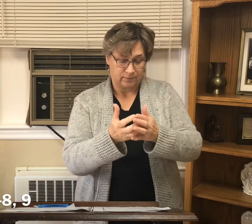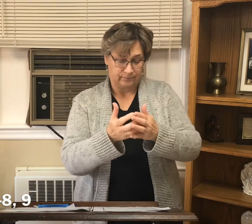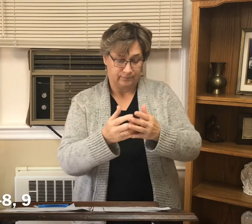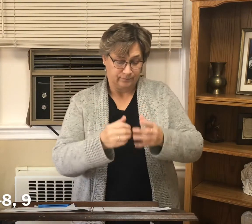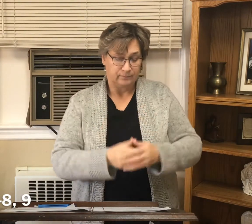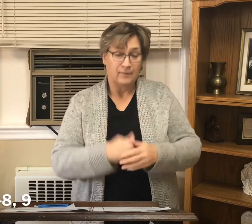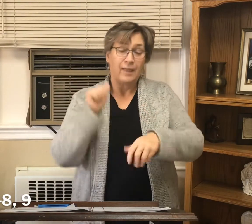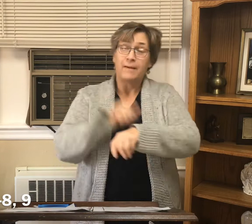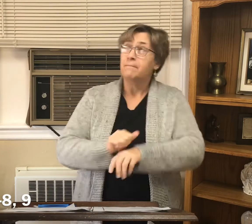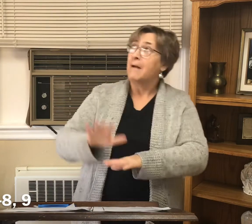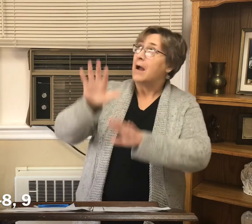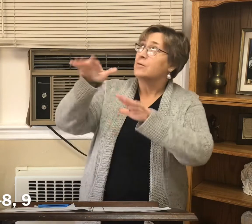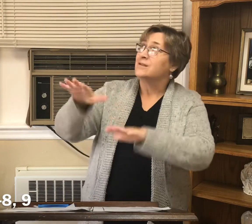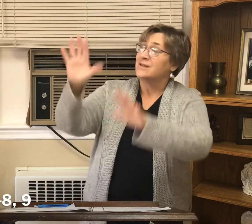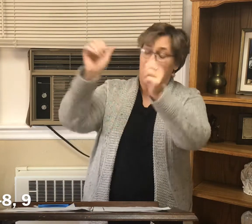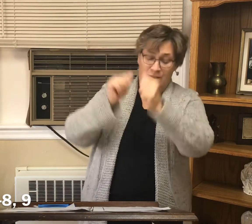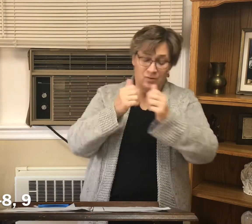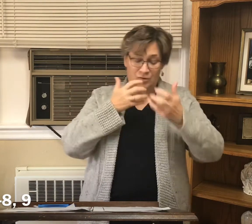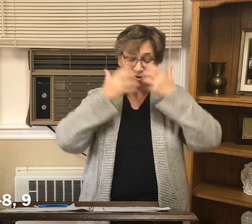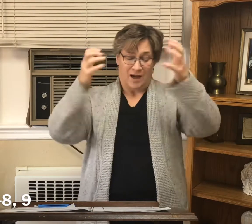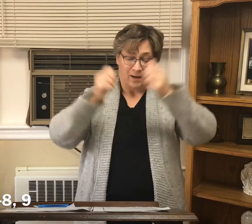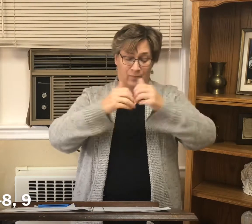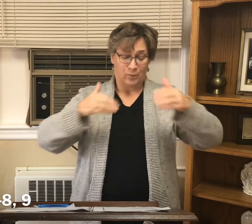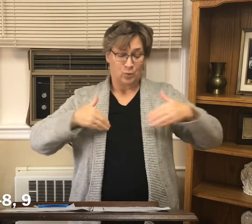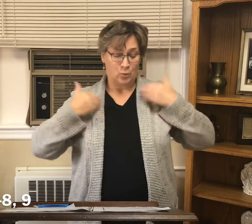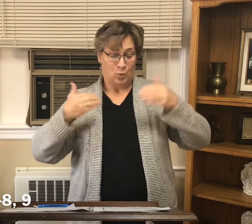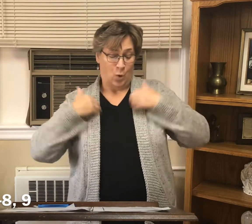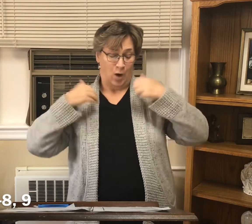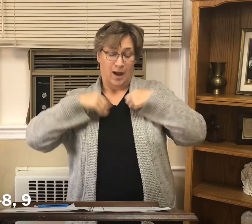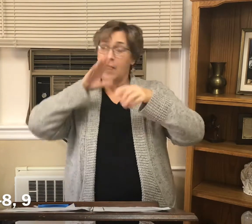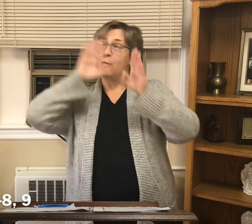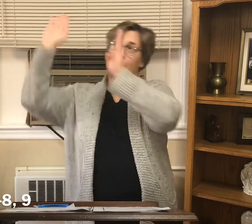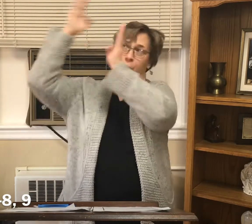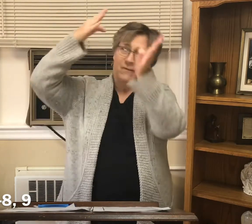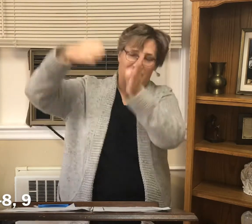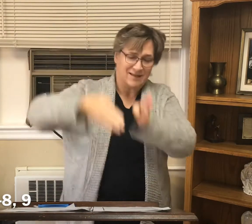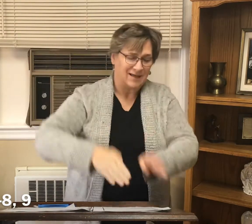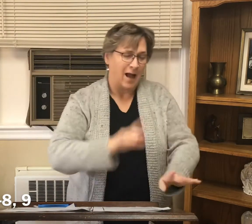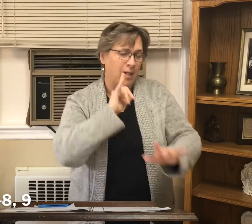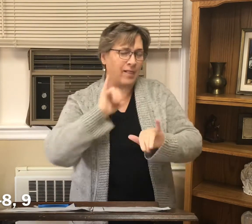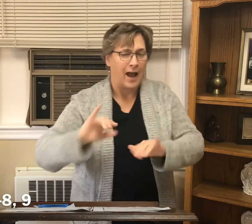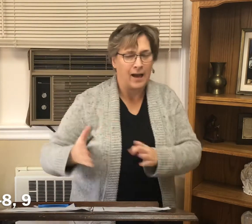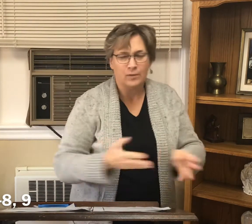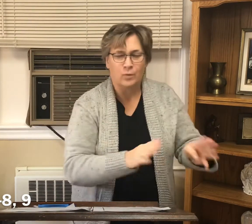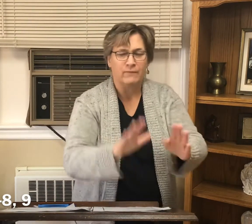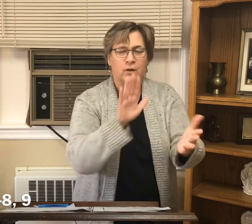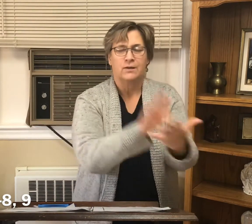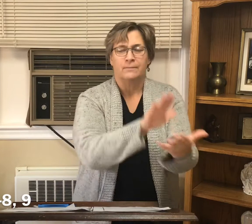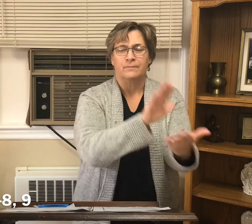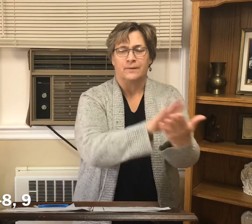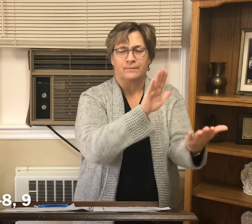it let the rivers clap their hands the mountains shout with them for joy